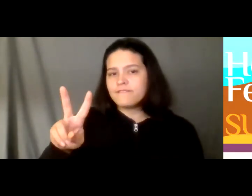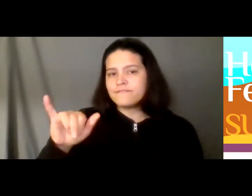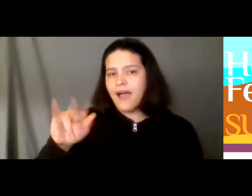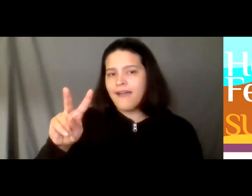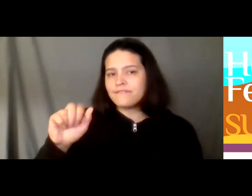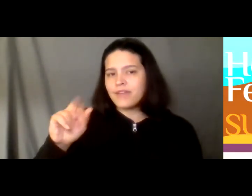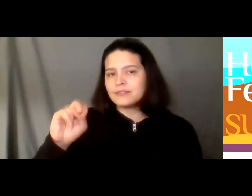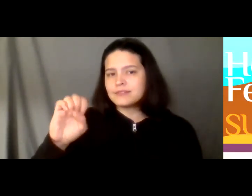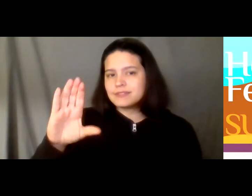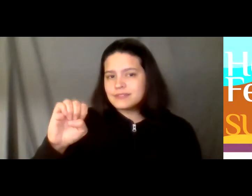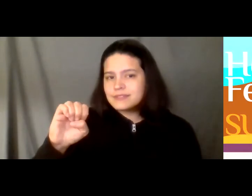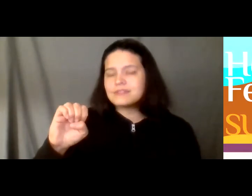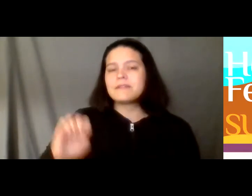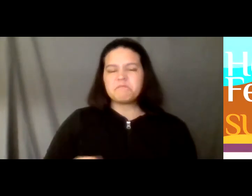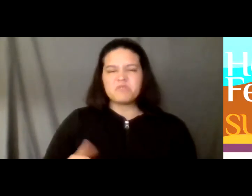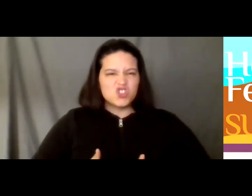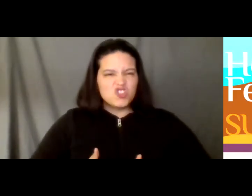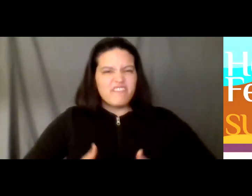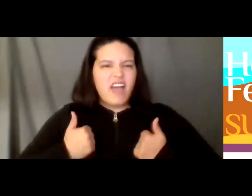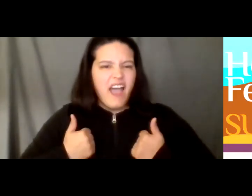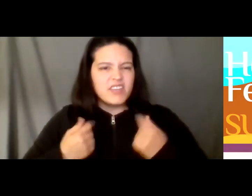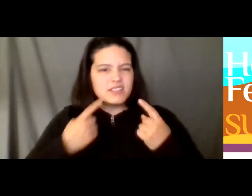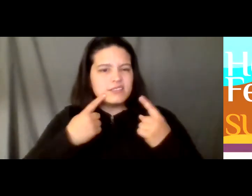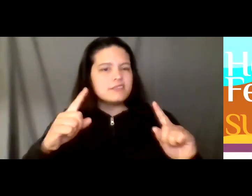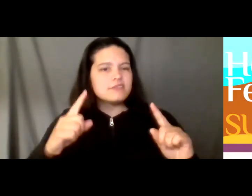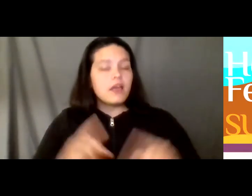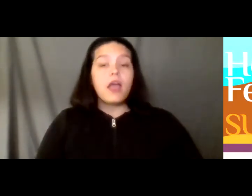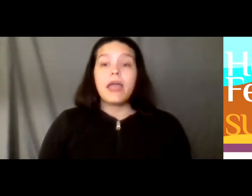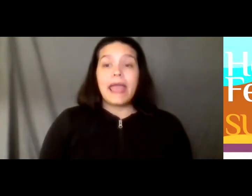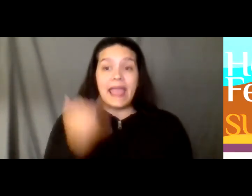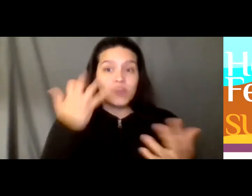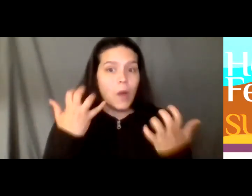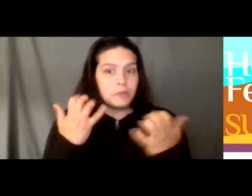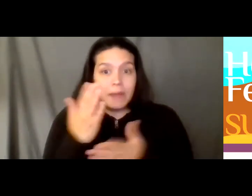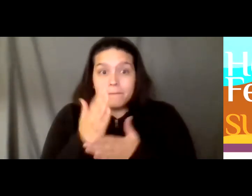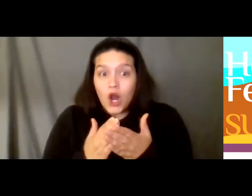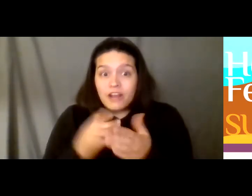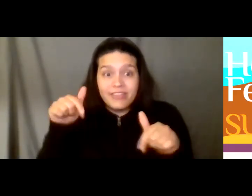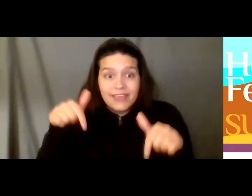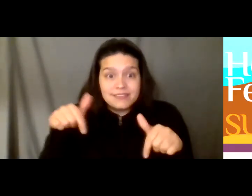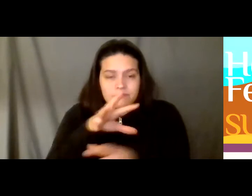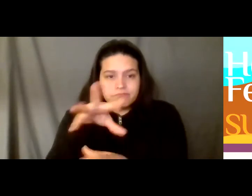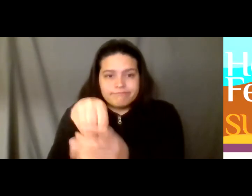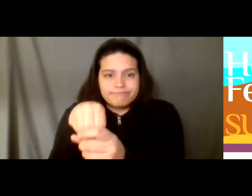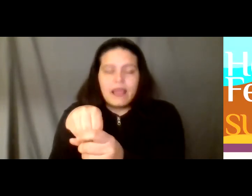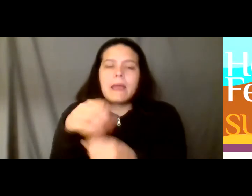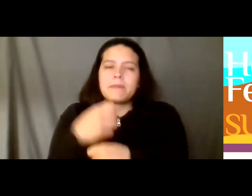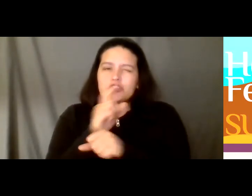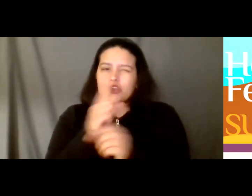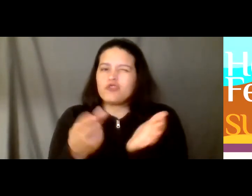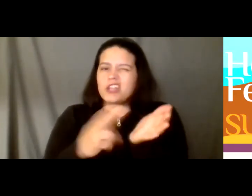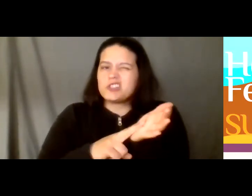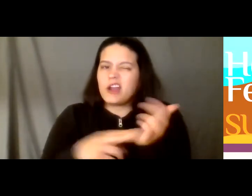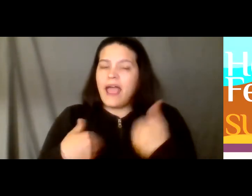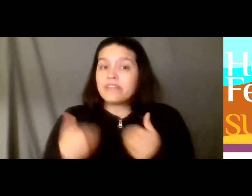is uh if you want to be a part of this be sure to register we've got limited tickets uh if you want to hear straight off the